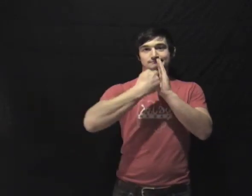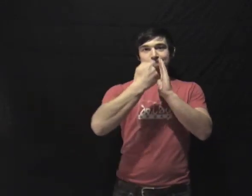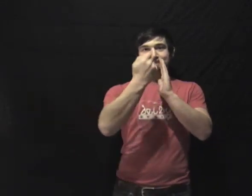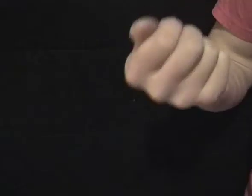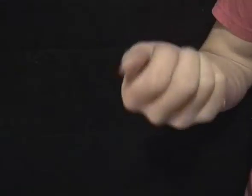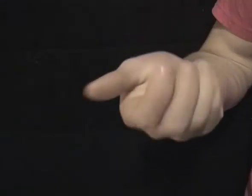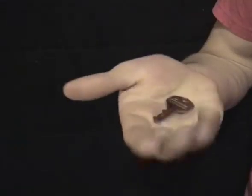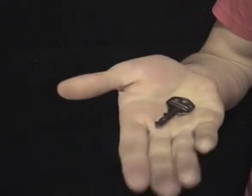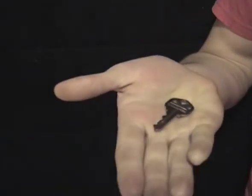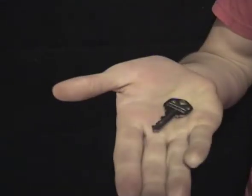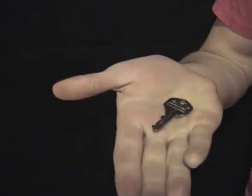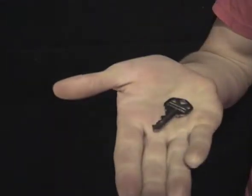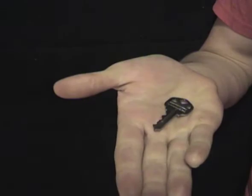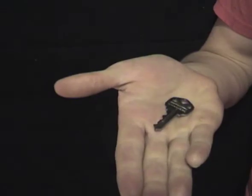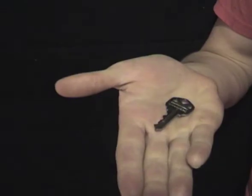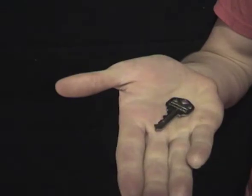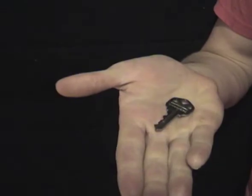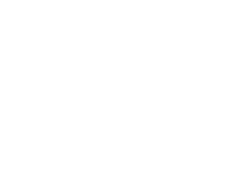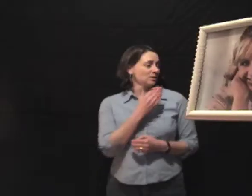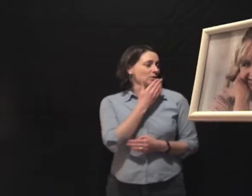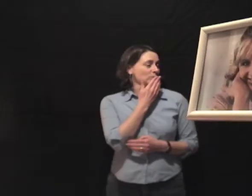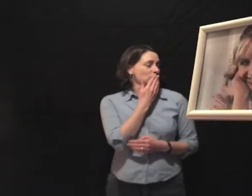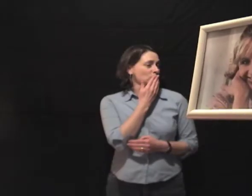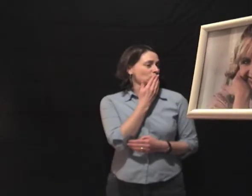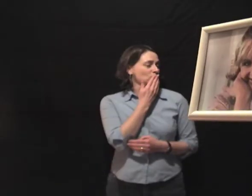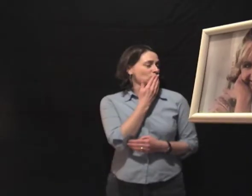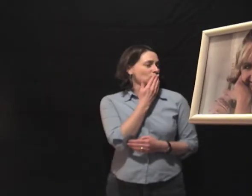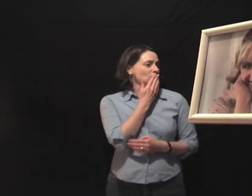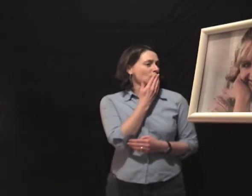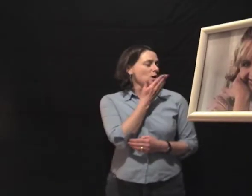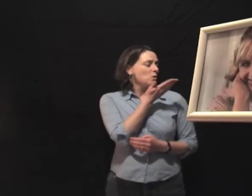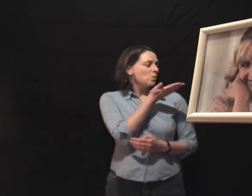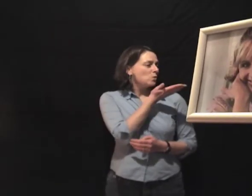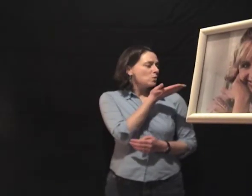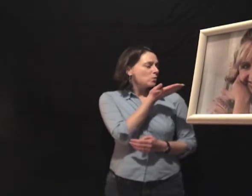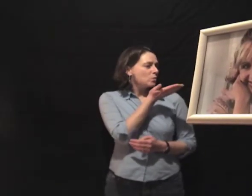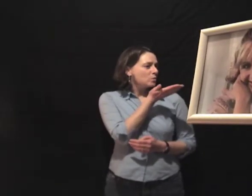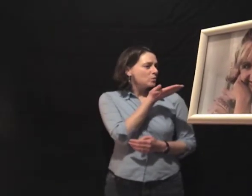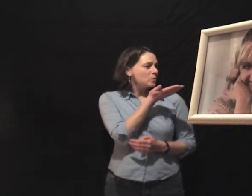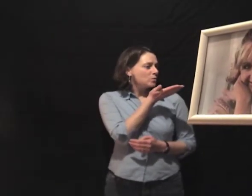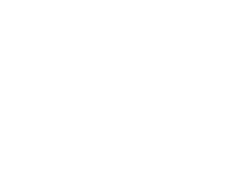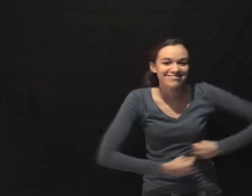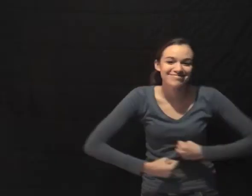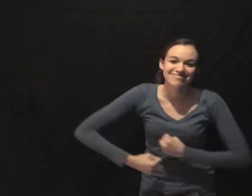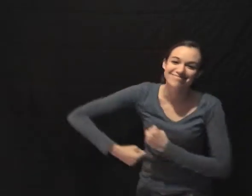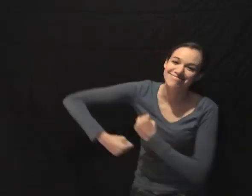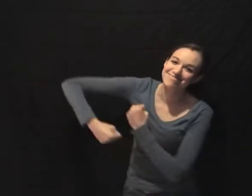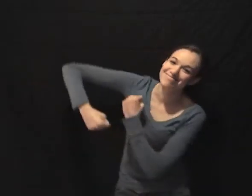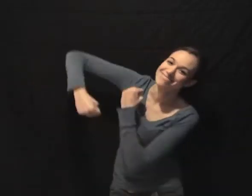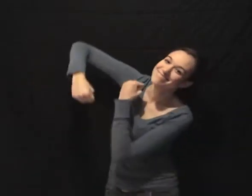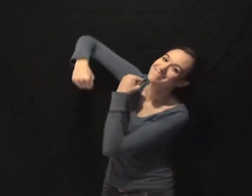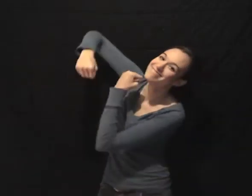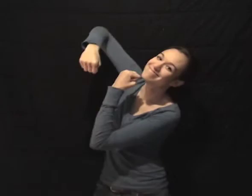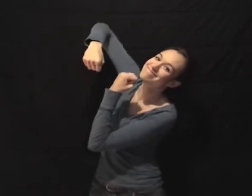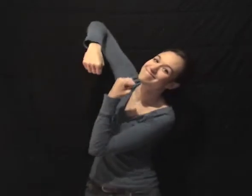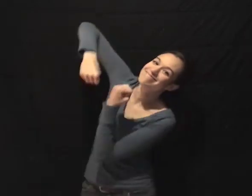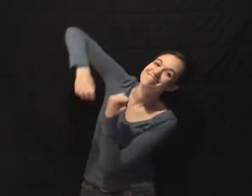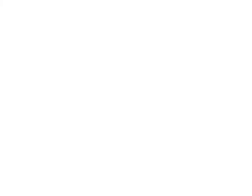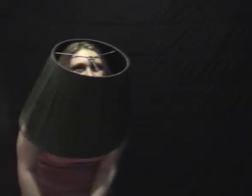you the key But only if you're gonna go But Mexico